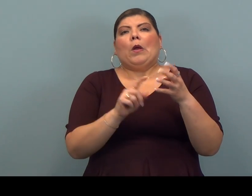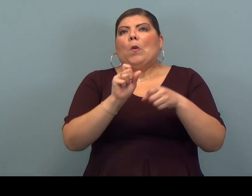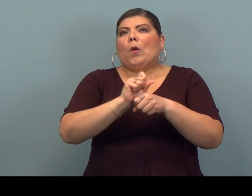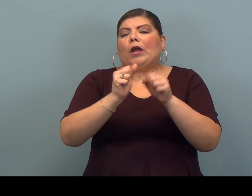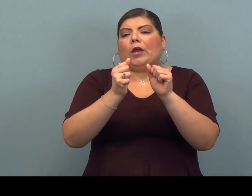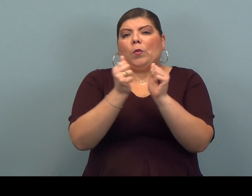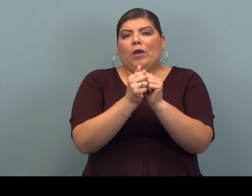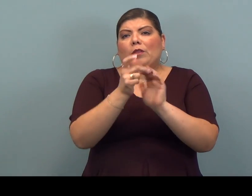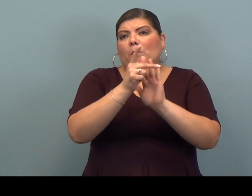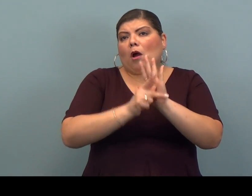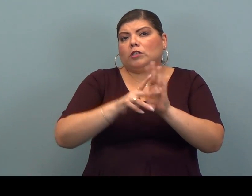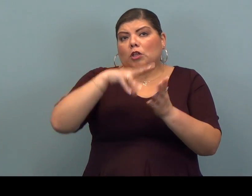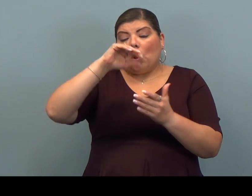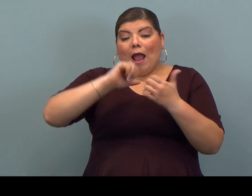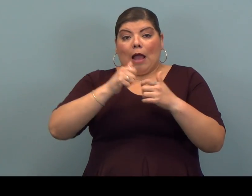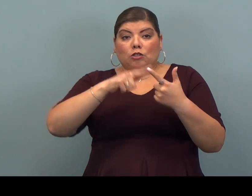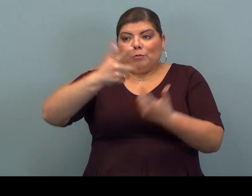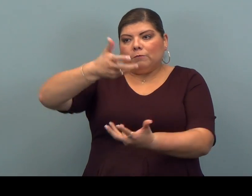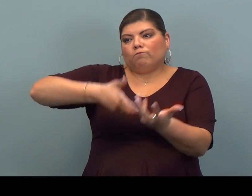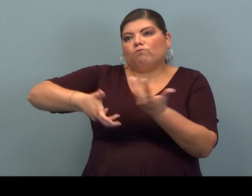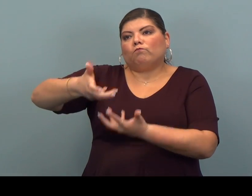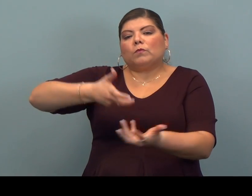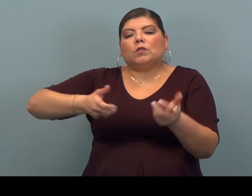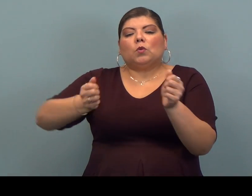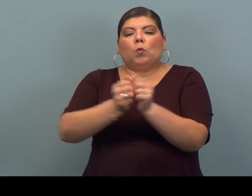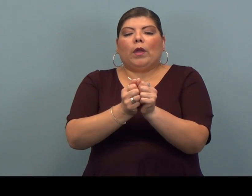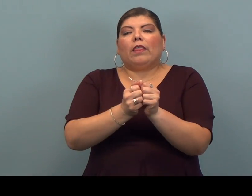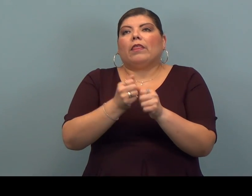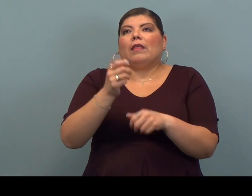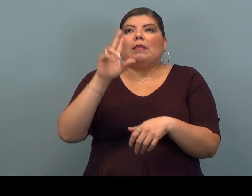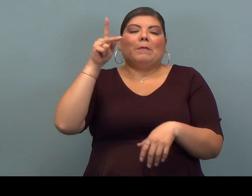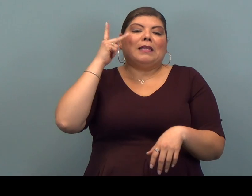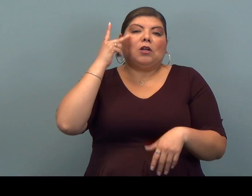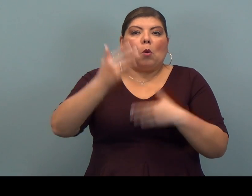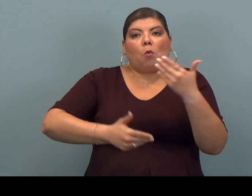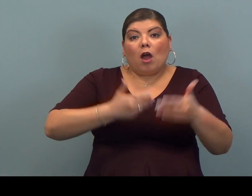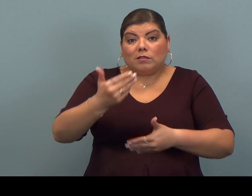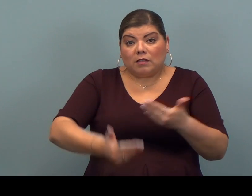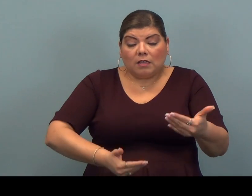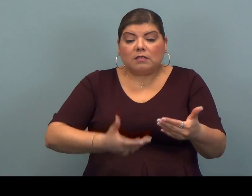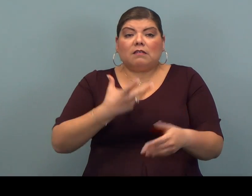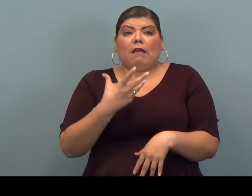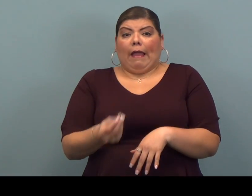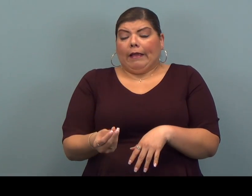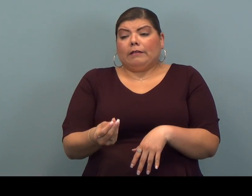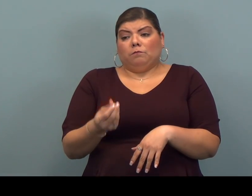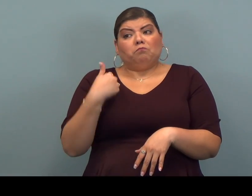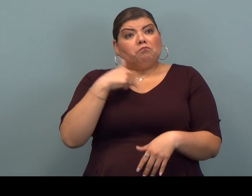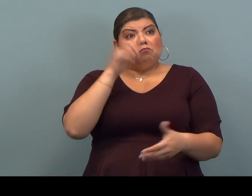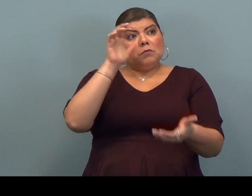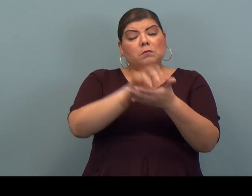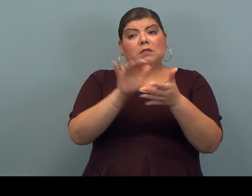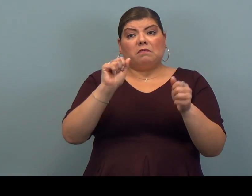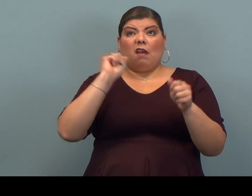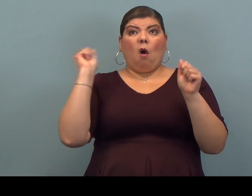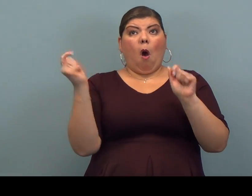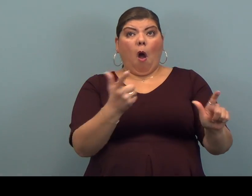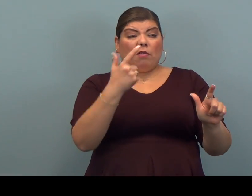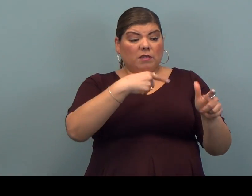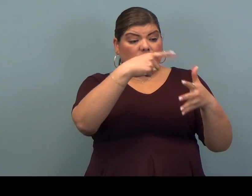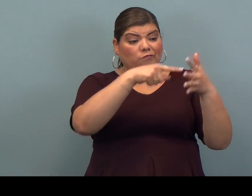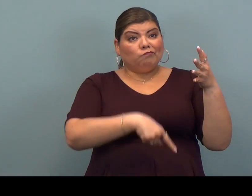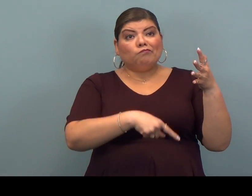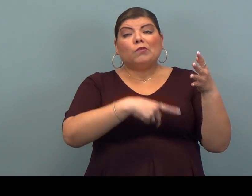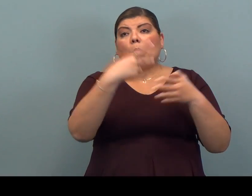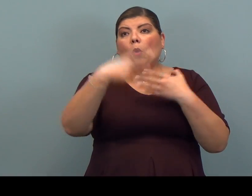working on policy and learning how to get engaged in the political process. And we believe that all of these